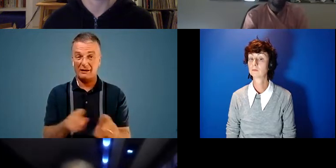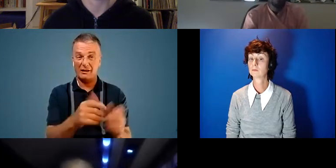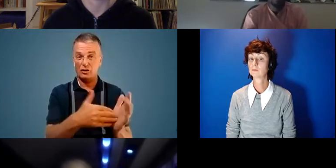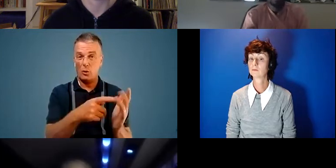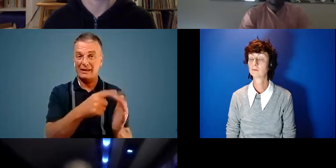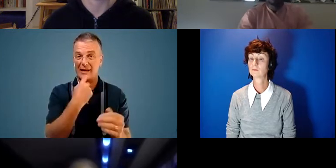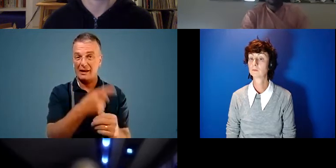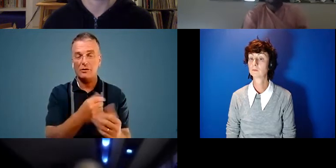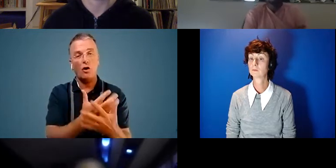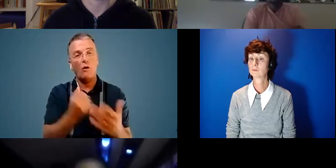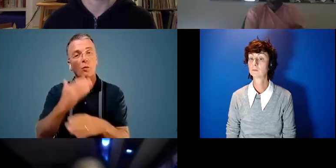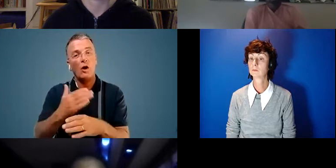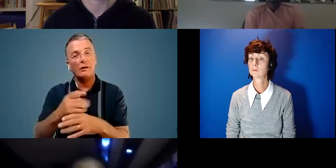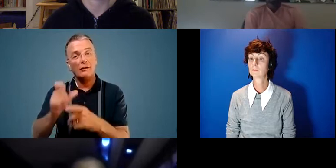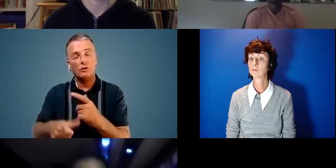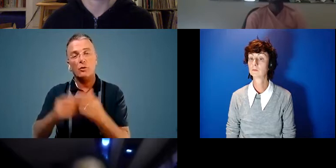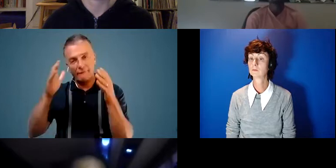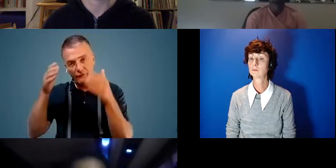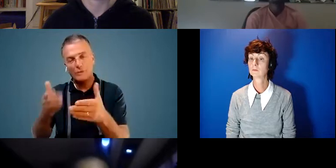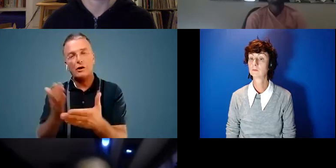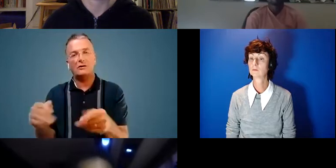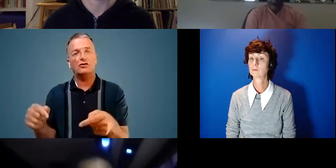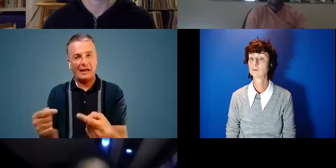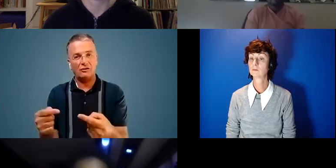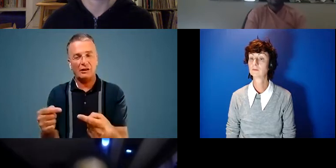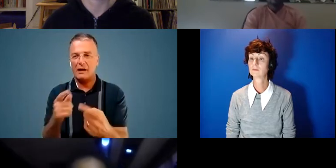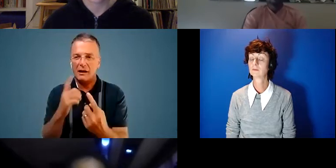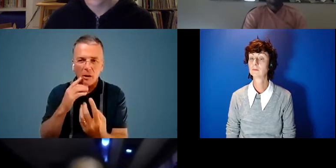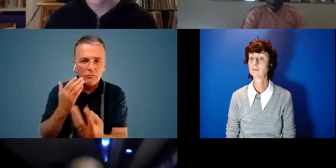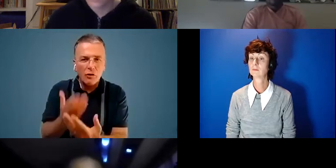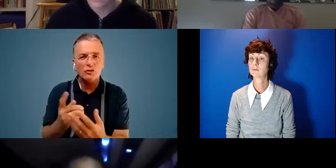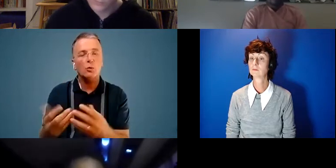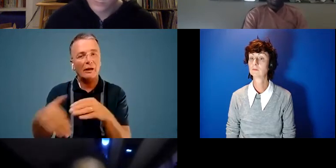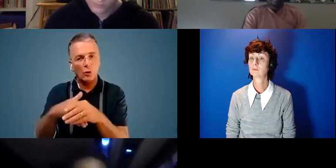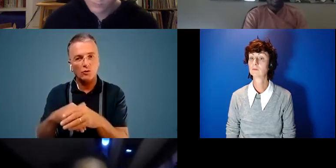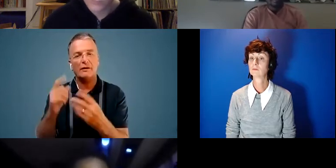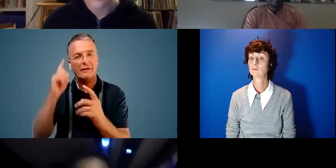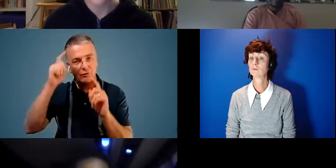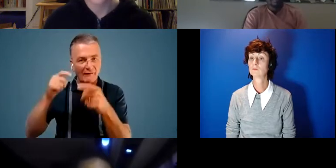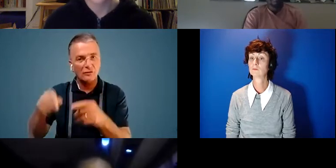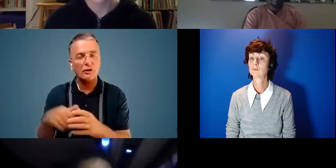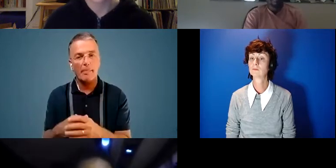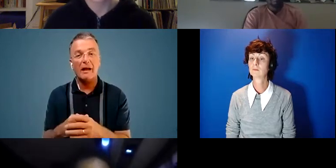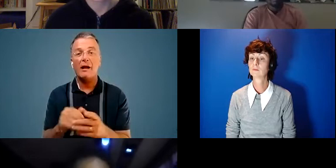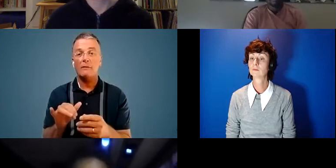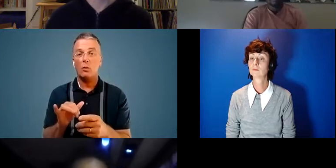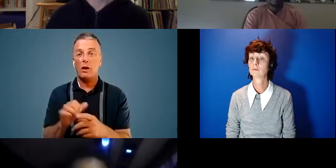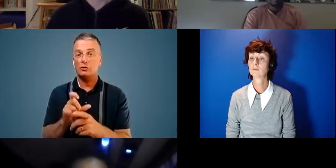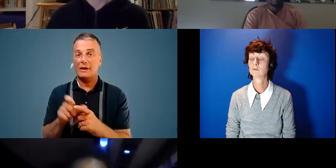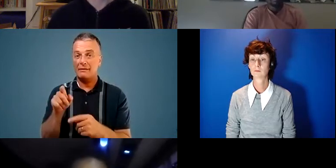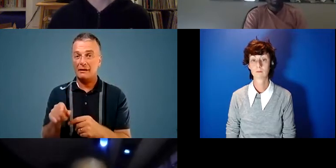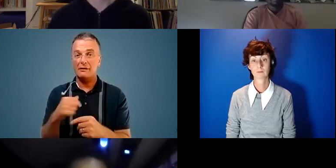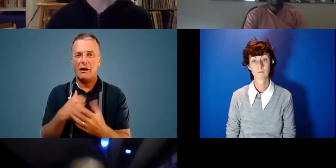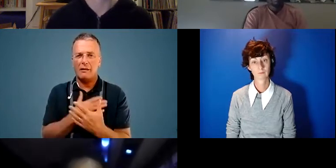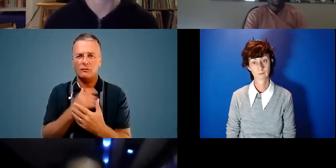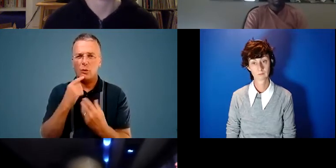a lot of the work that I do does focus on challenges and approaches to inclusion and innovation. And whilst doing so, I love to figure